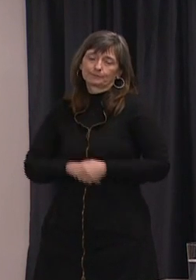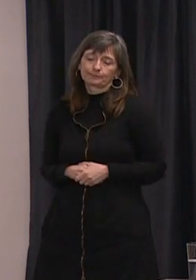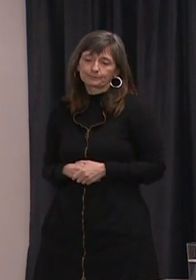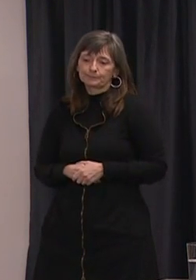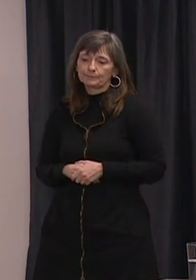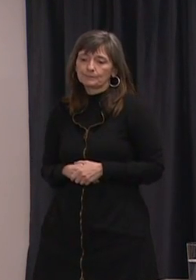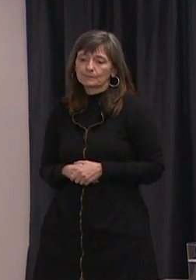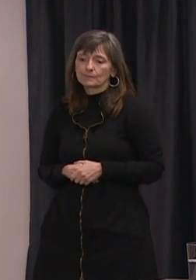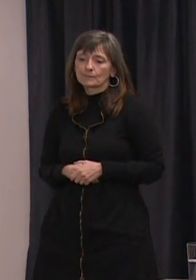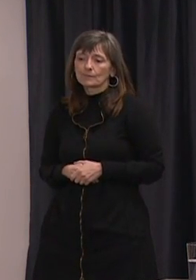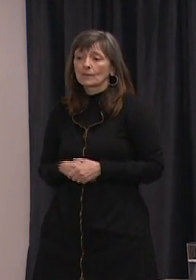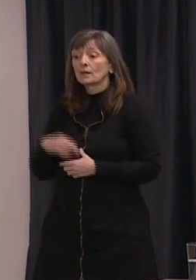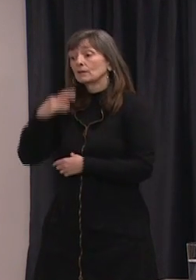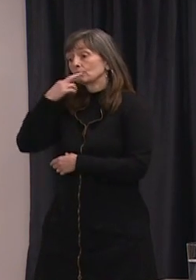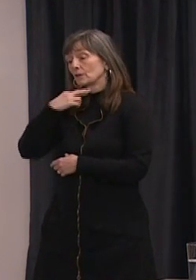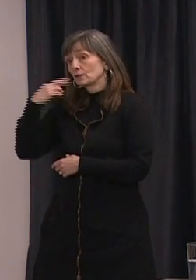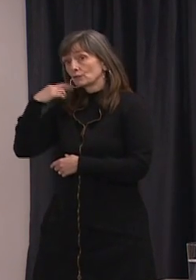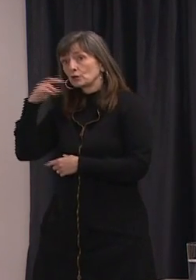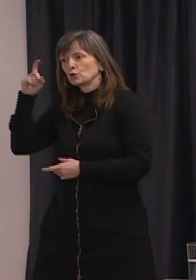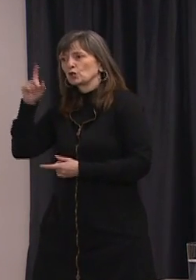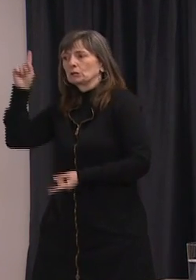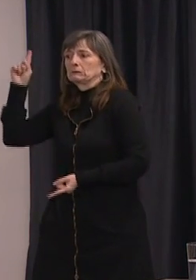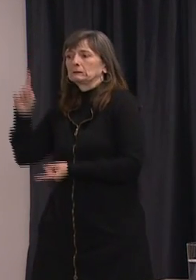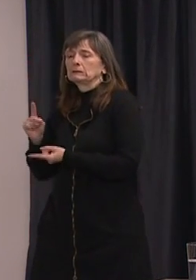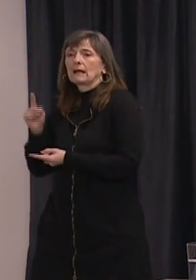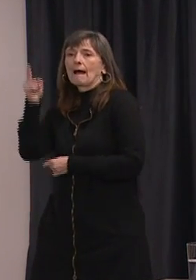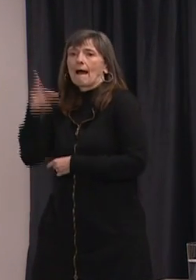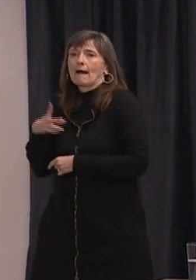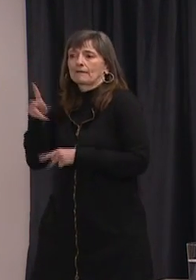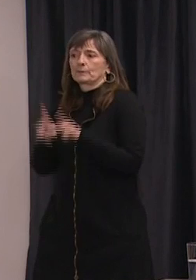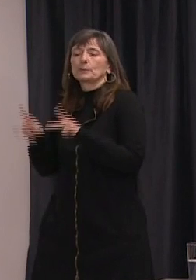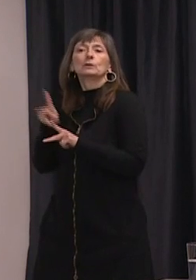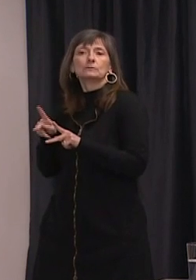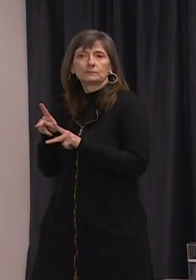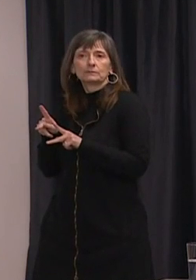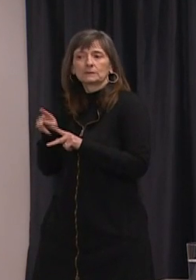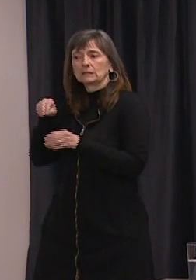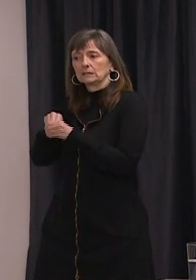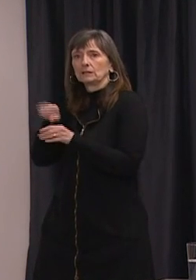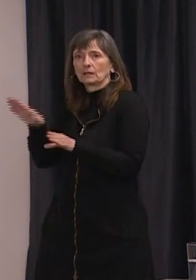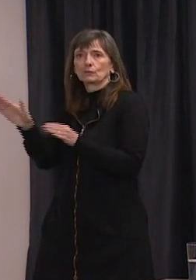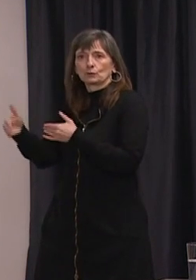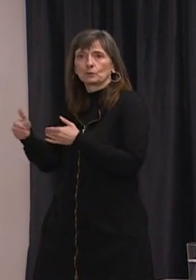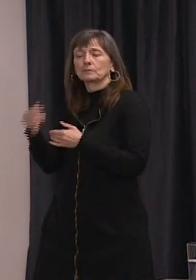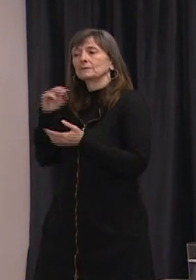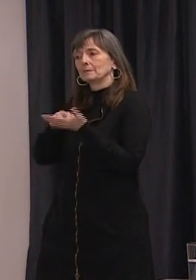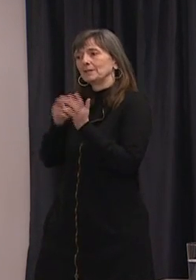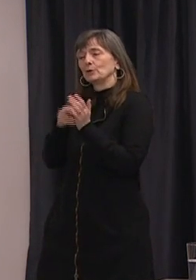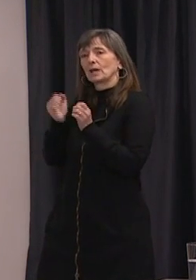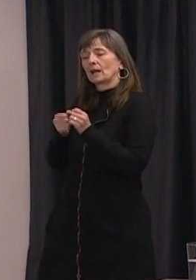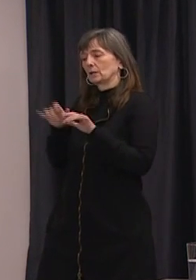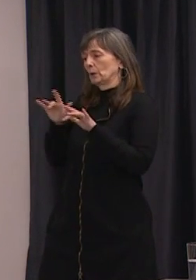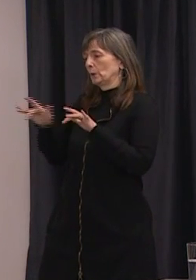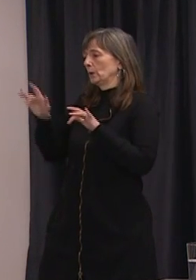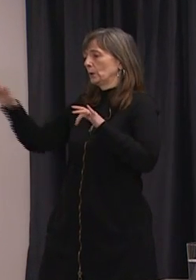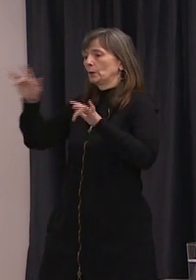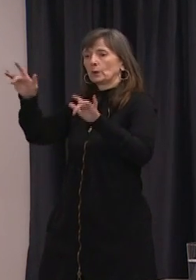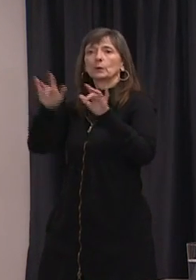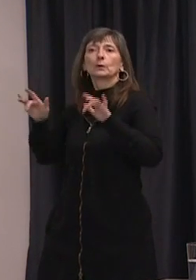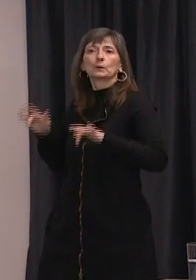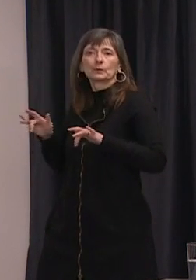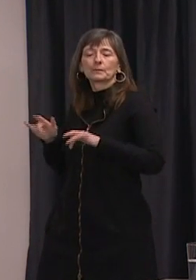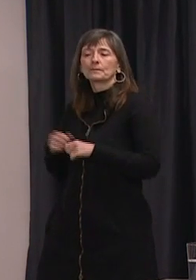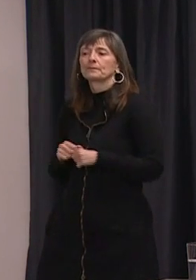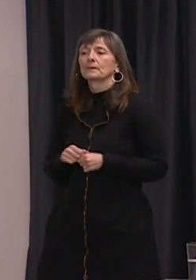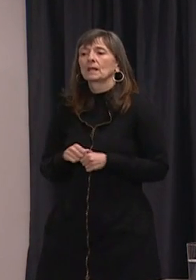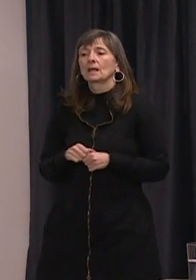We recommend restaurants reduce capacity by 50% to allow adequate social distancing. Takeout orders, deliveries and